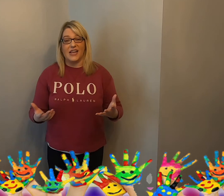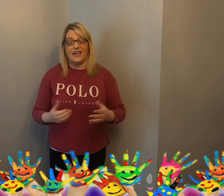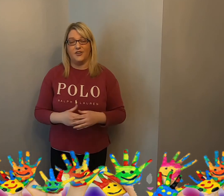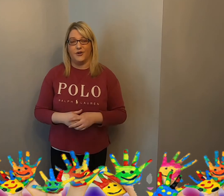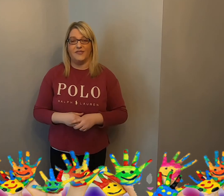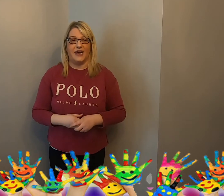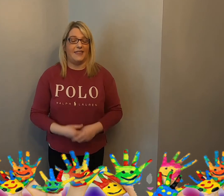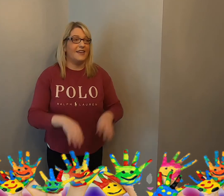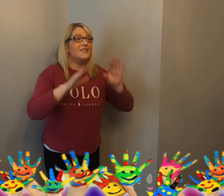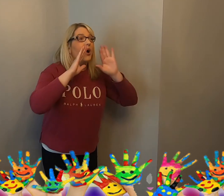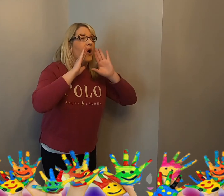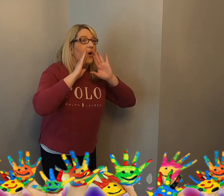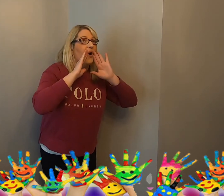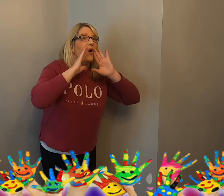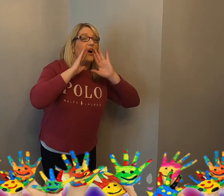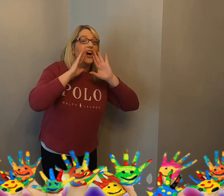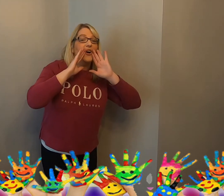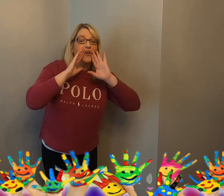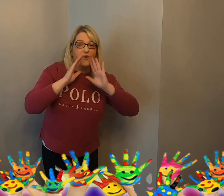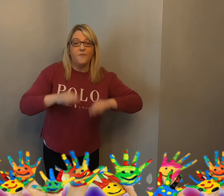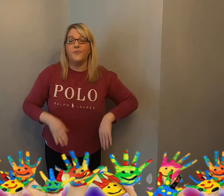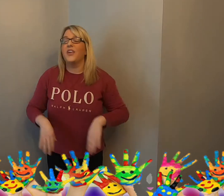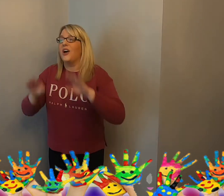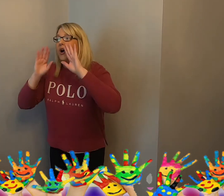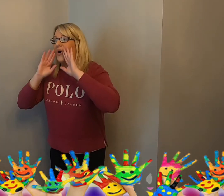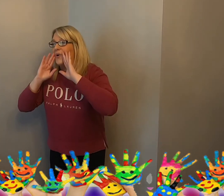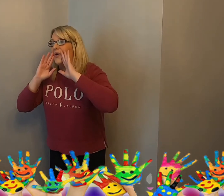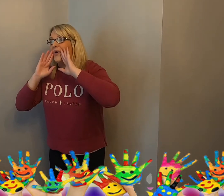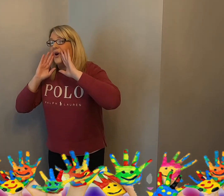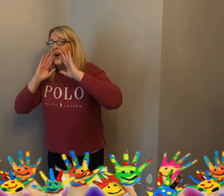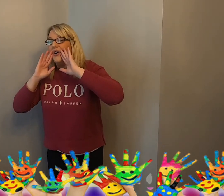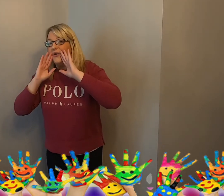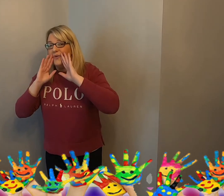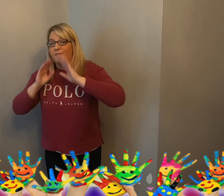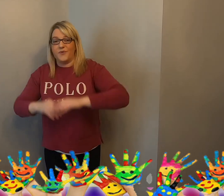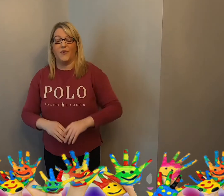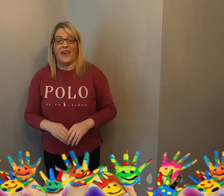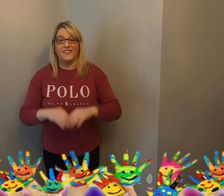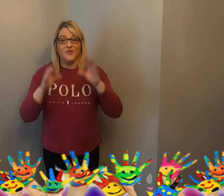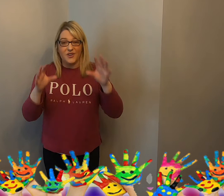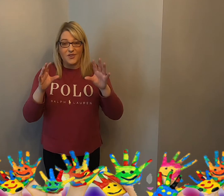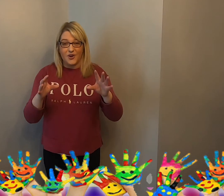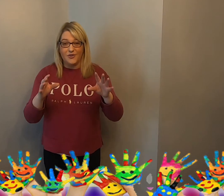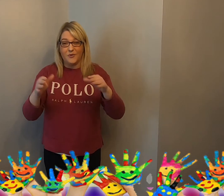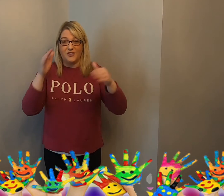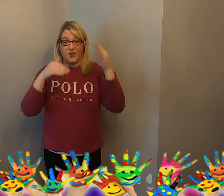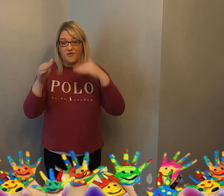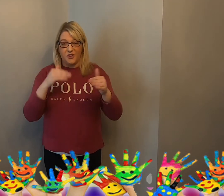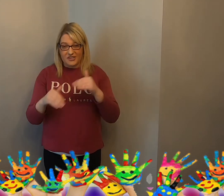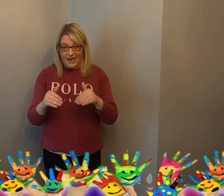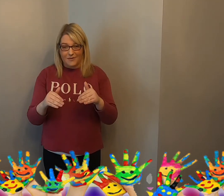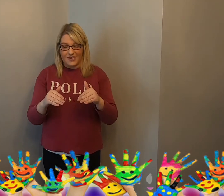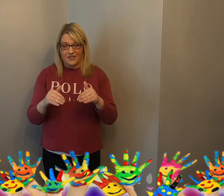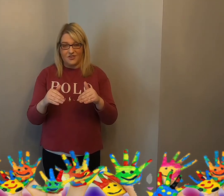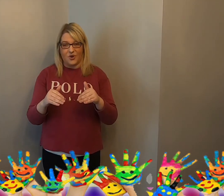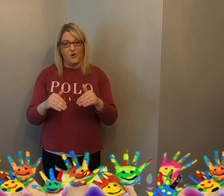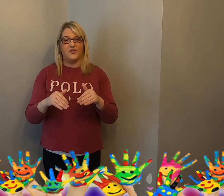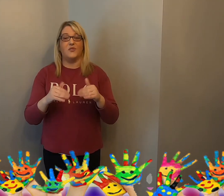line goes like this, oh, oh, oh. Okay, so those ohs we do a few times in this song. So